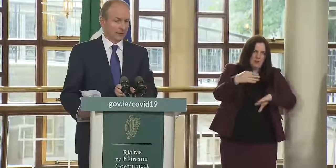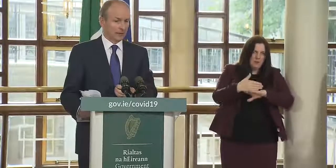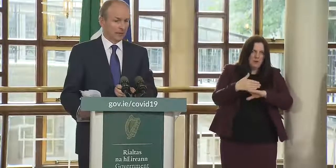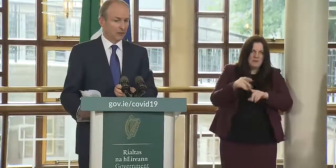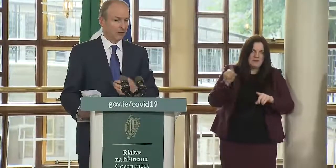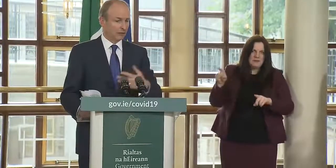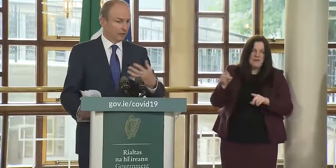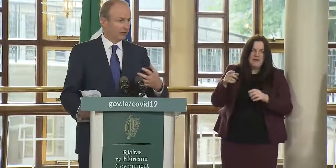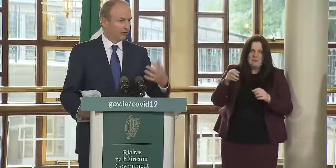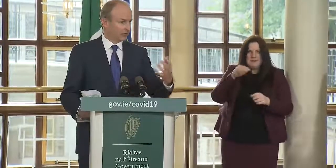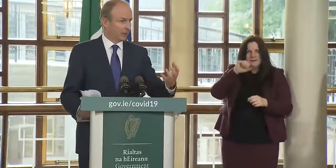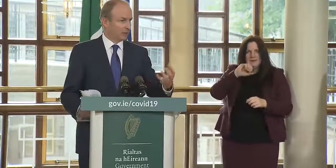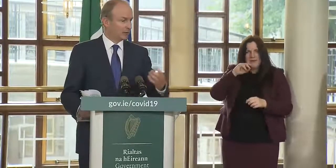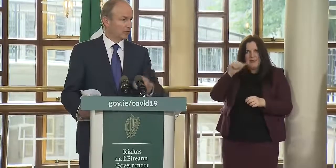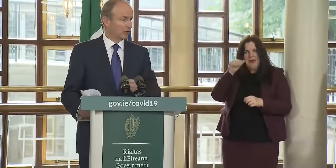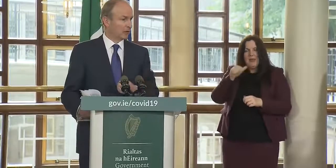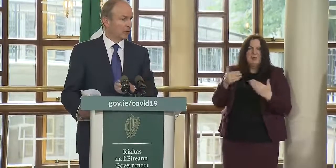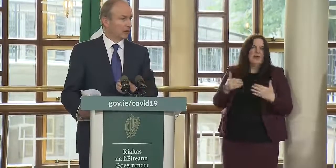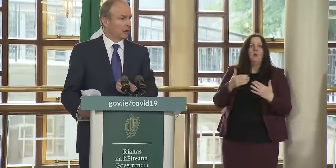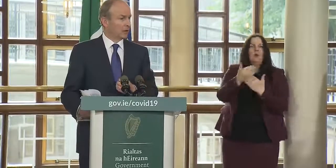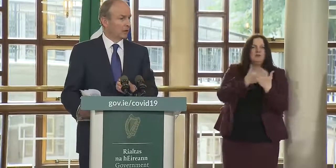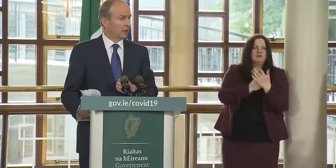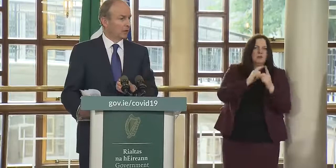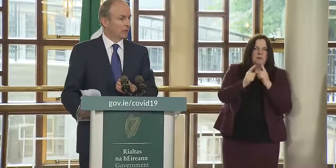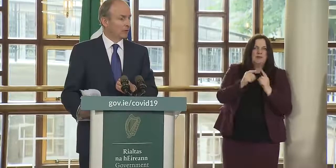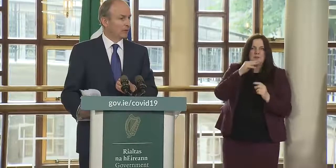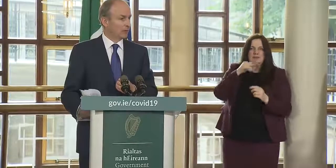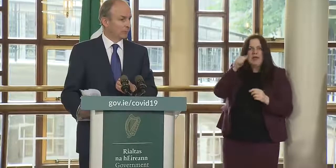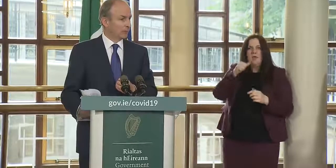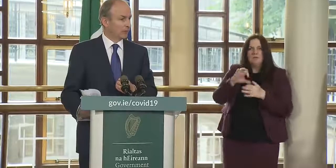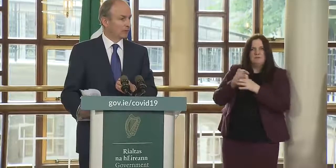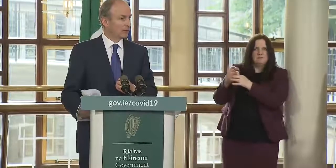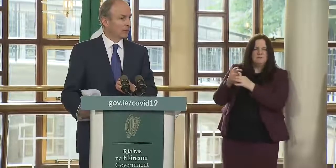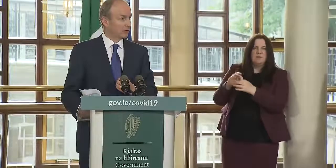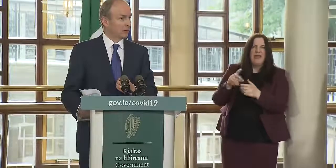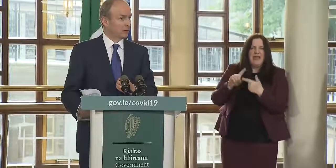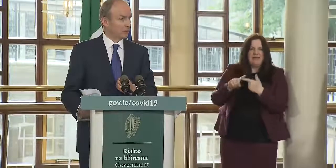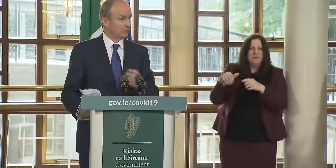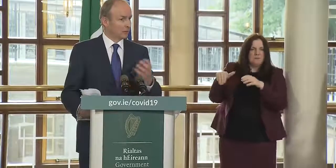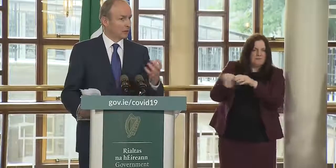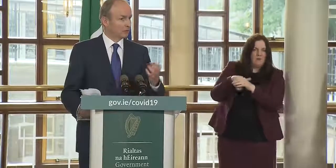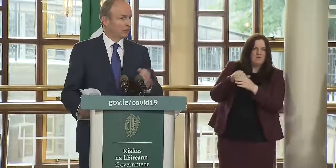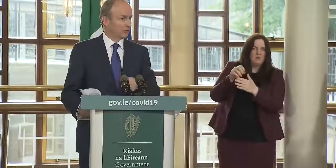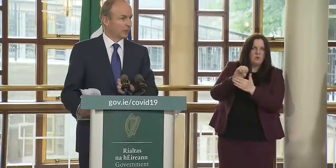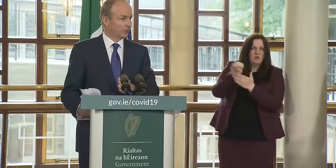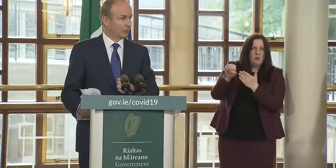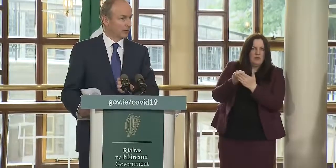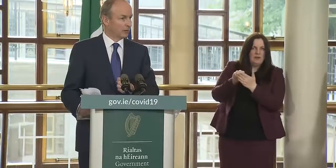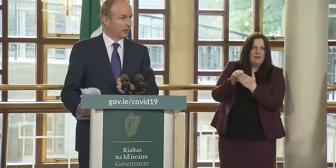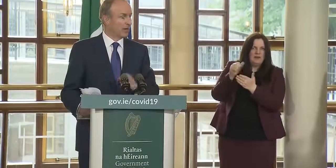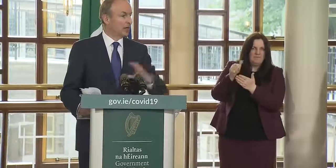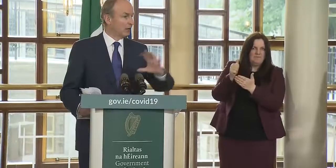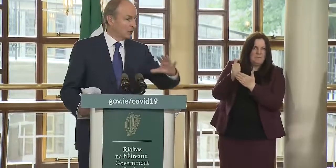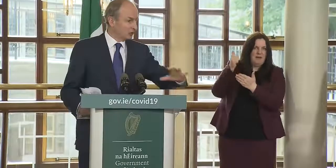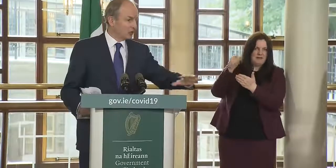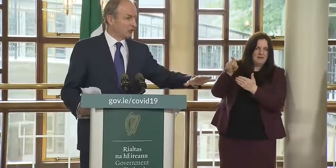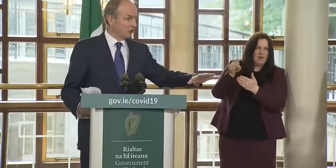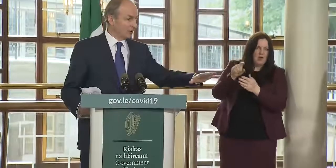and it also enables us to be part of the uh european investment bank's um urgent response as well